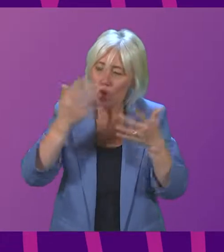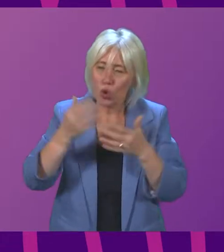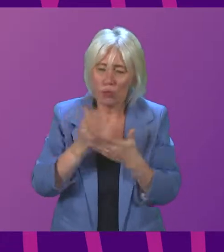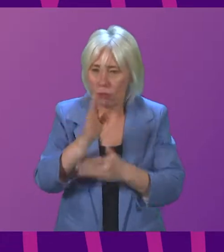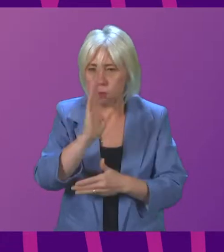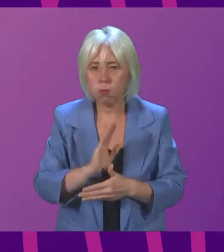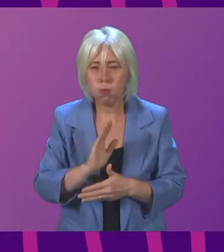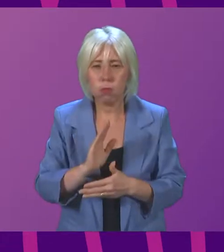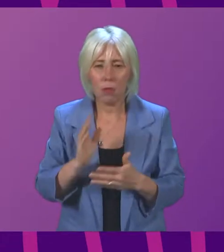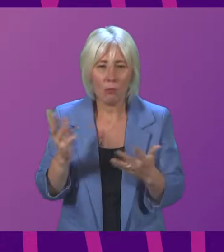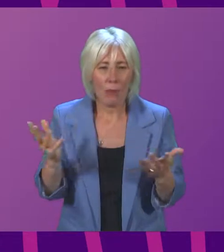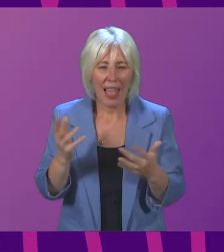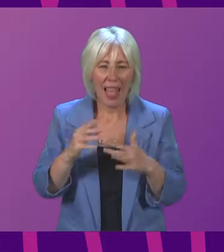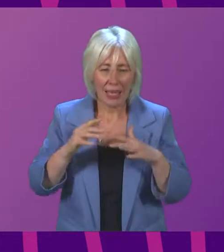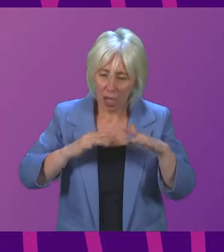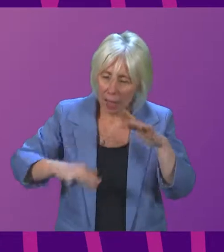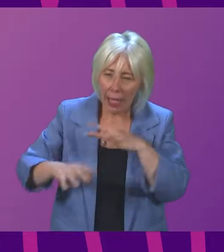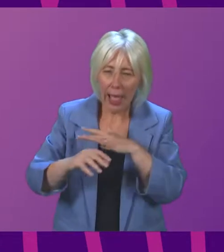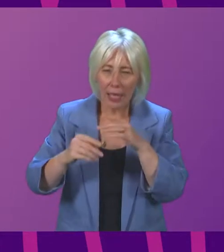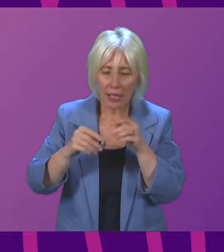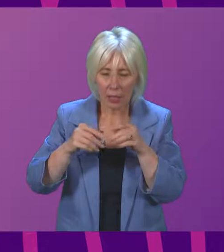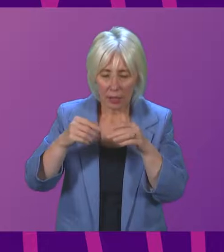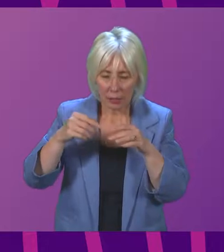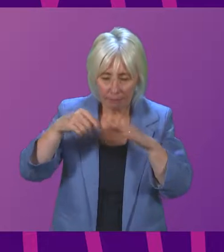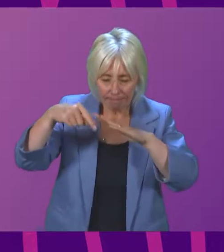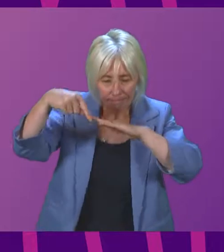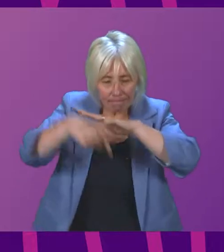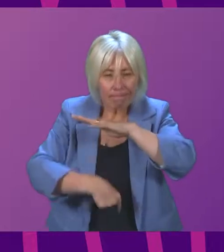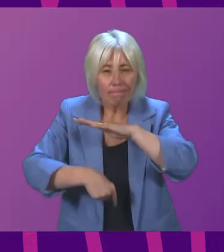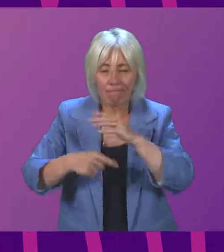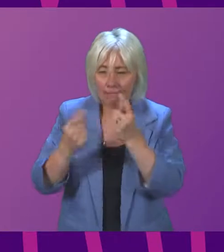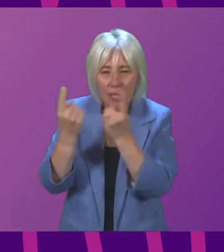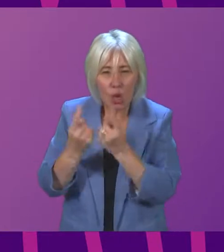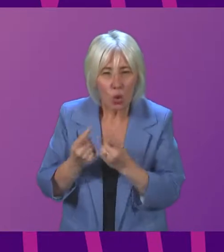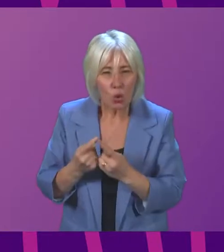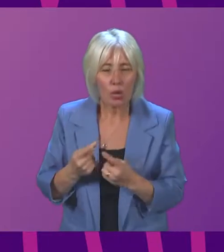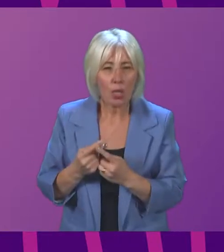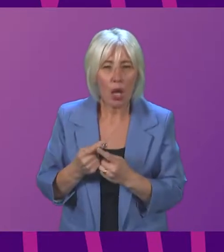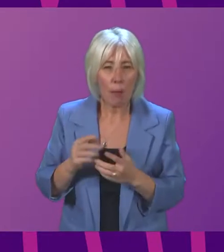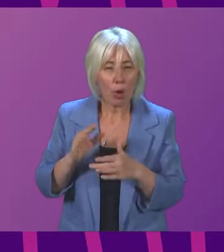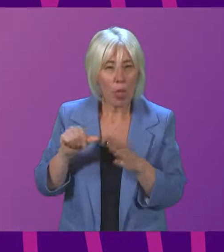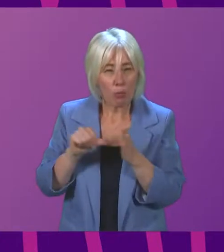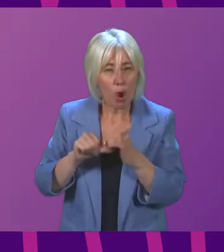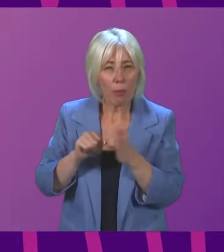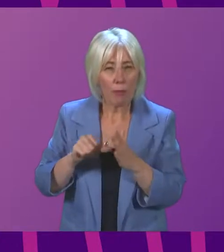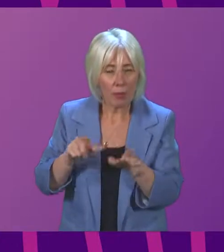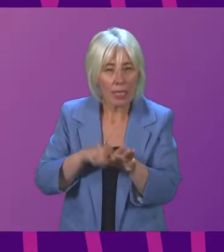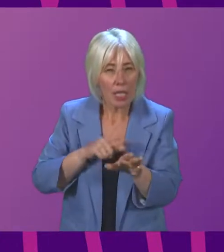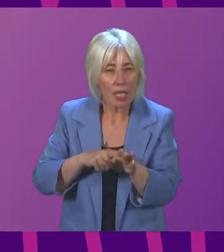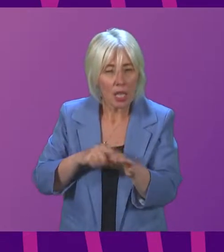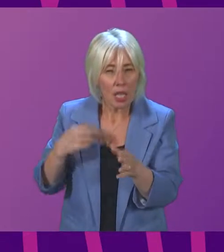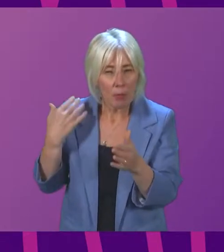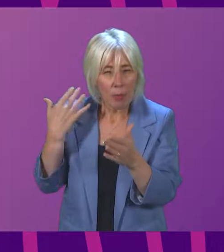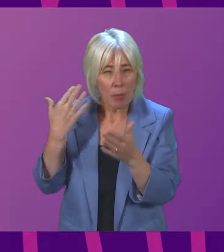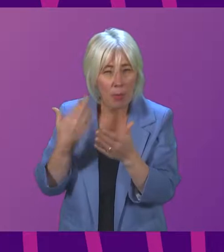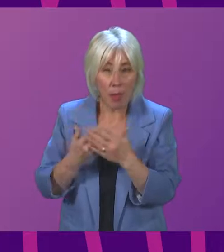if there are underlying systemic issues needing to be addressed so that problems, years in the making, such as this, are identified